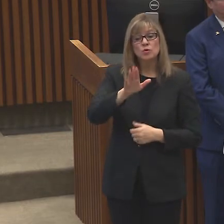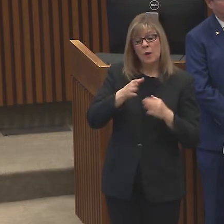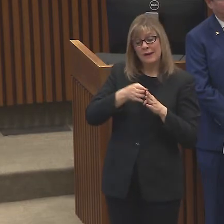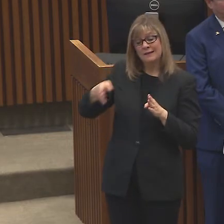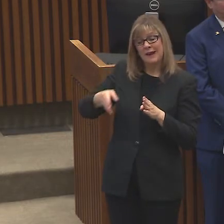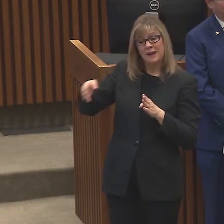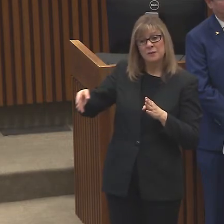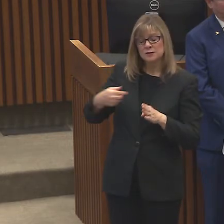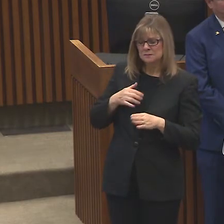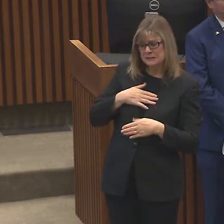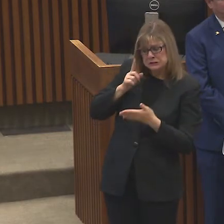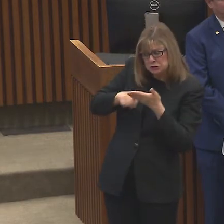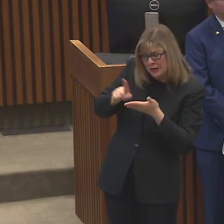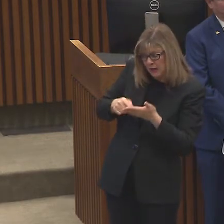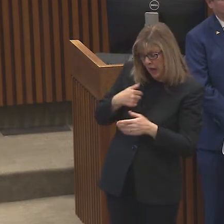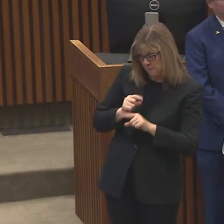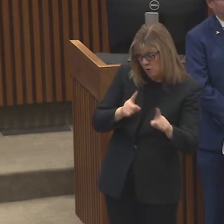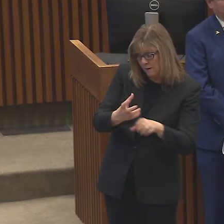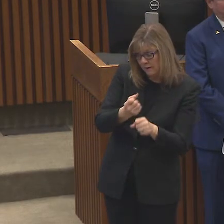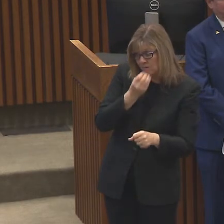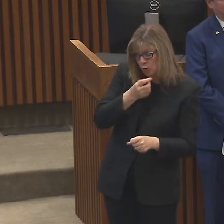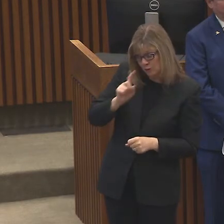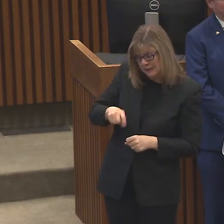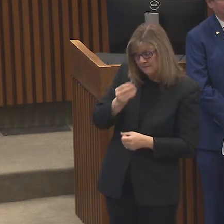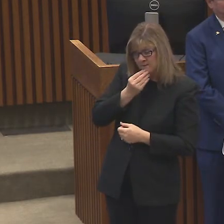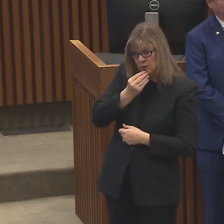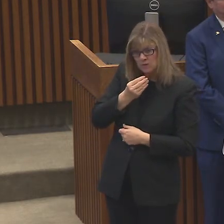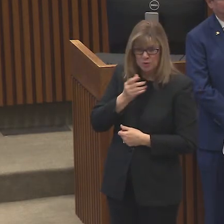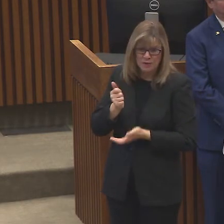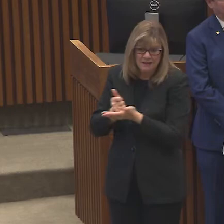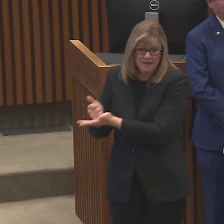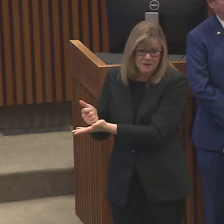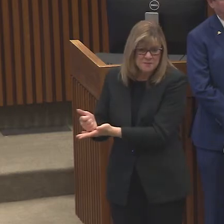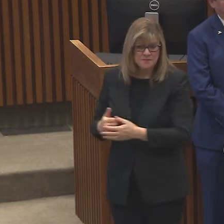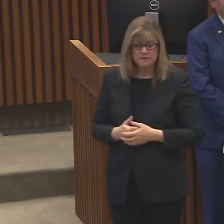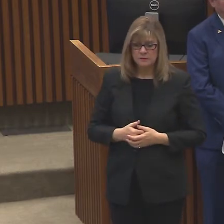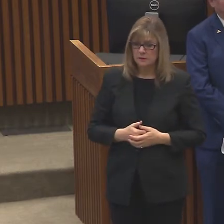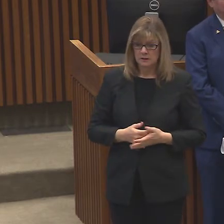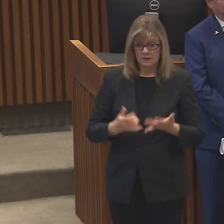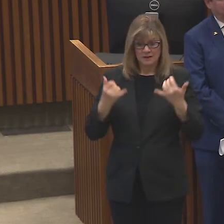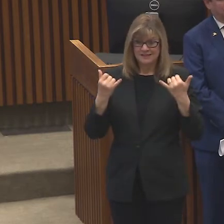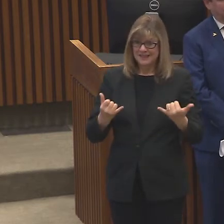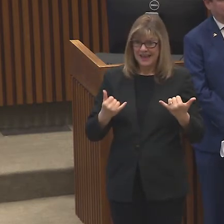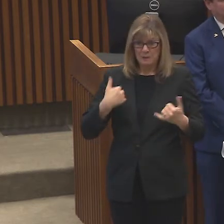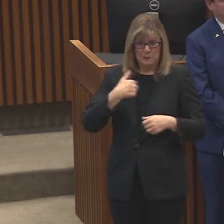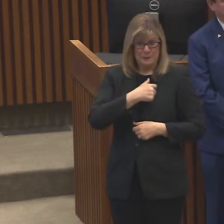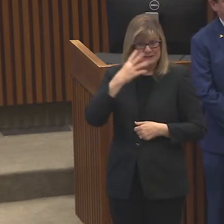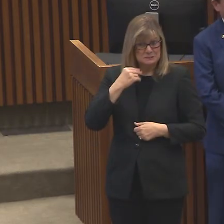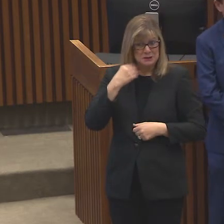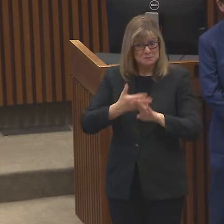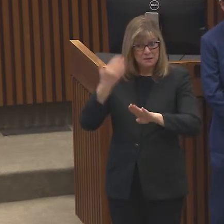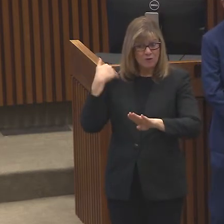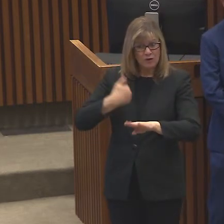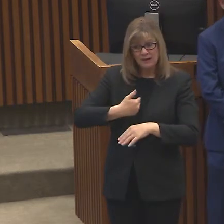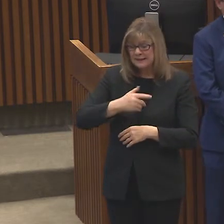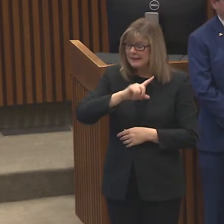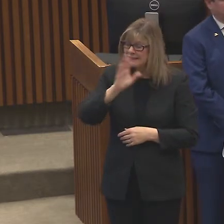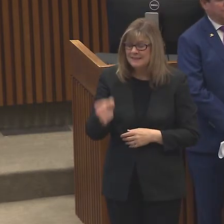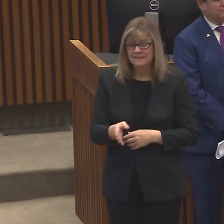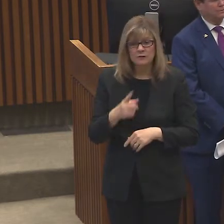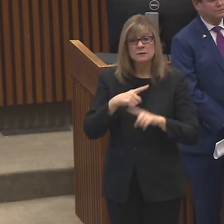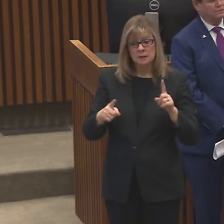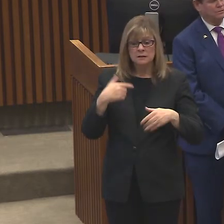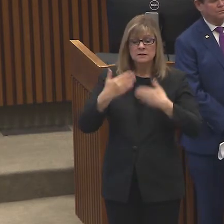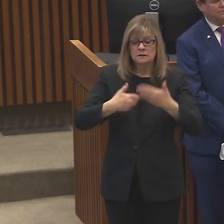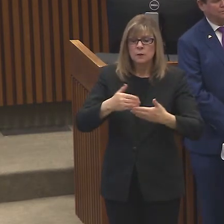that you could help them too. This is uncharted territory. We will get through it and hopefully it'll be sooner